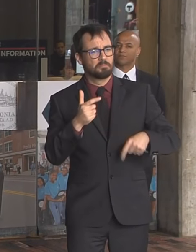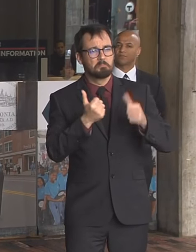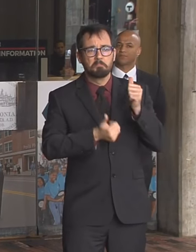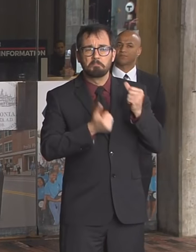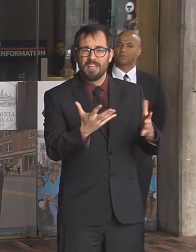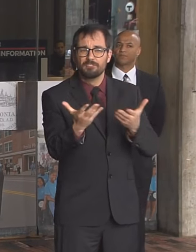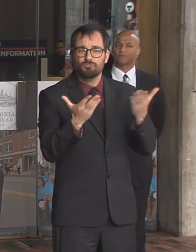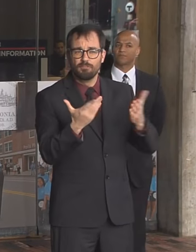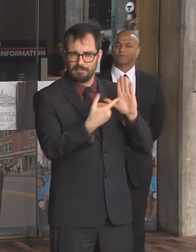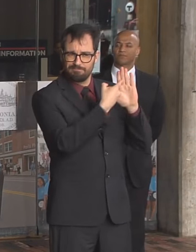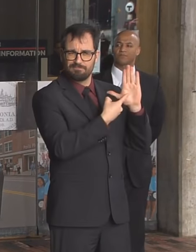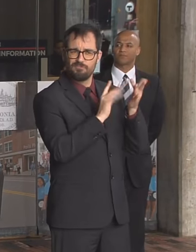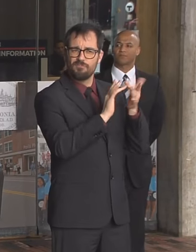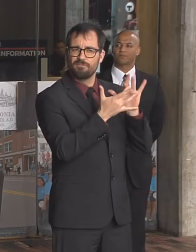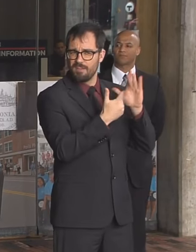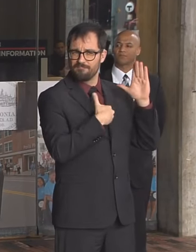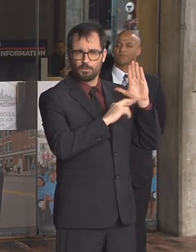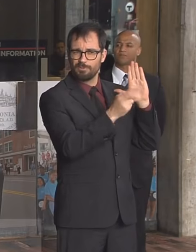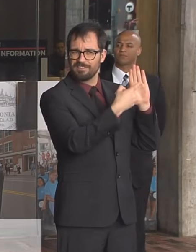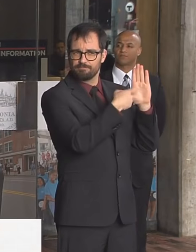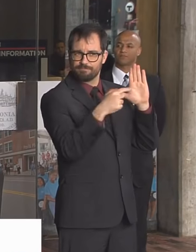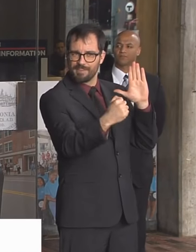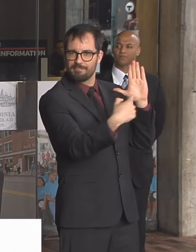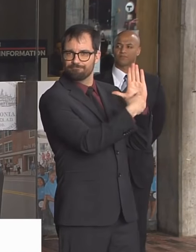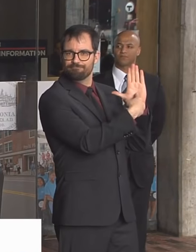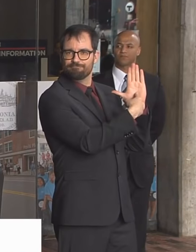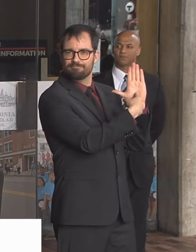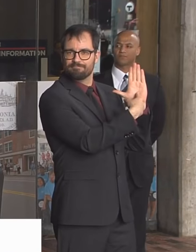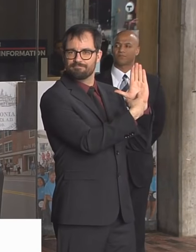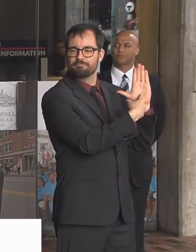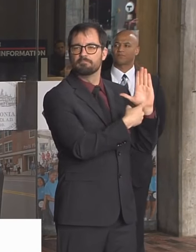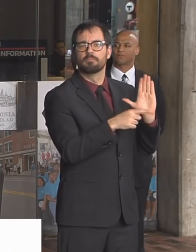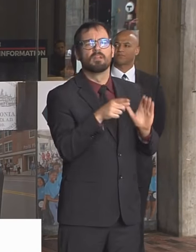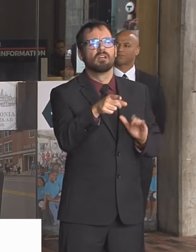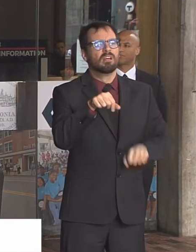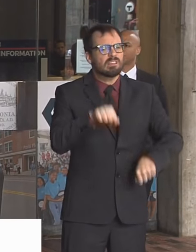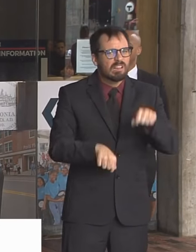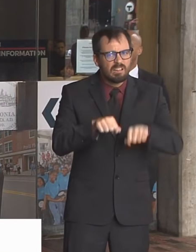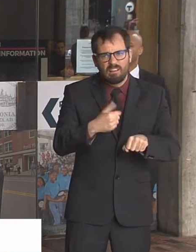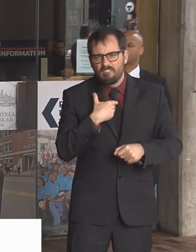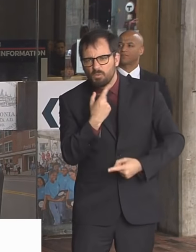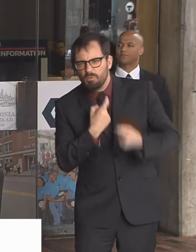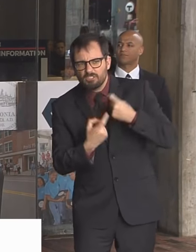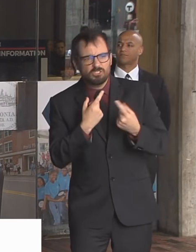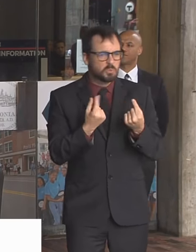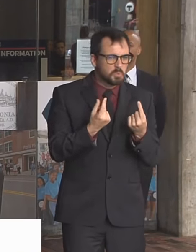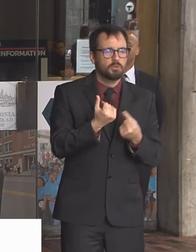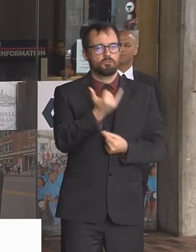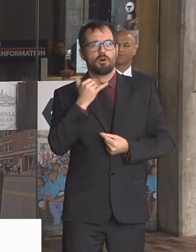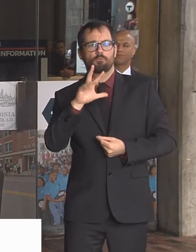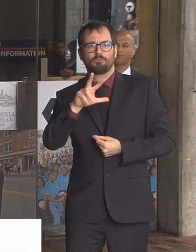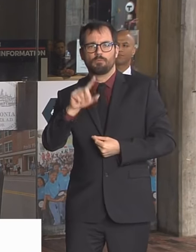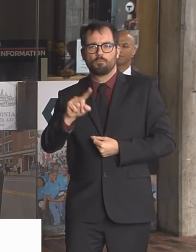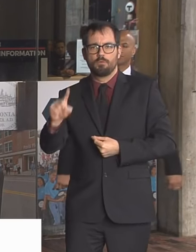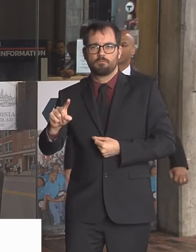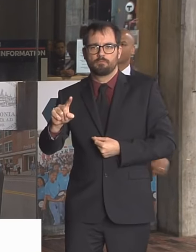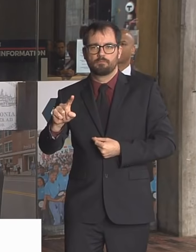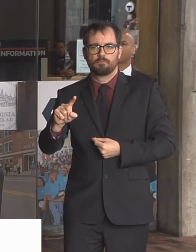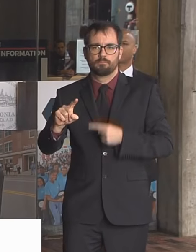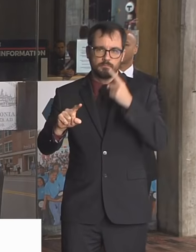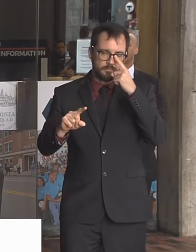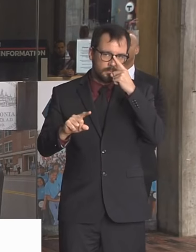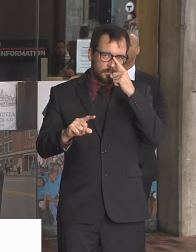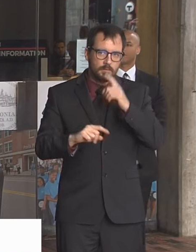you come in. Even if you're looking to come in and pick up a birth certificate or something like that, call 311 so we can have it ready for you as we move forward here.